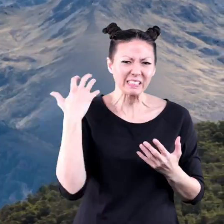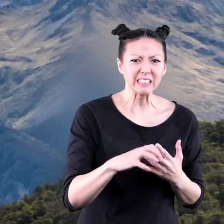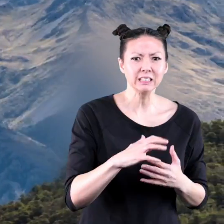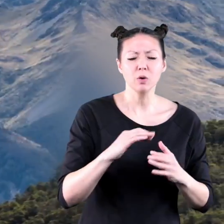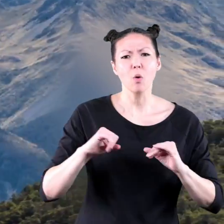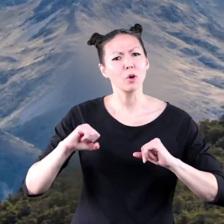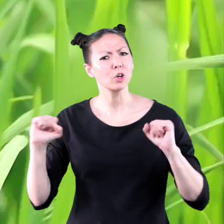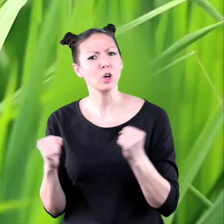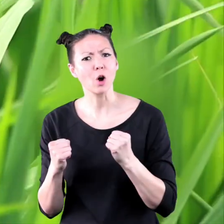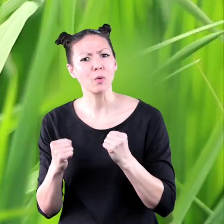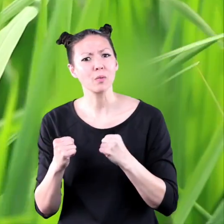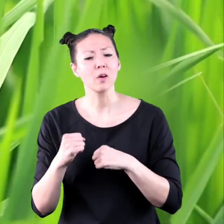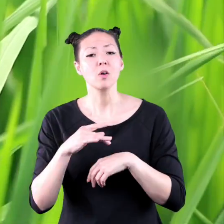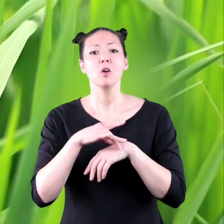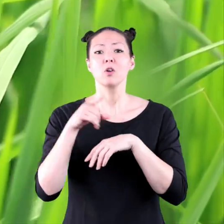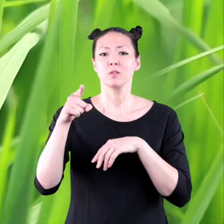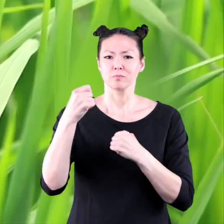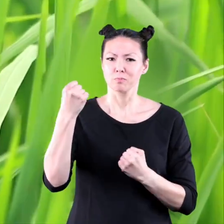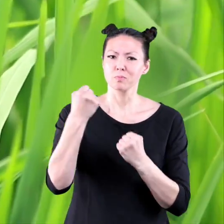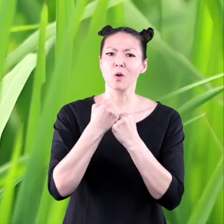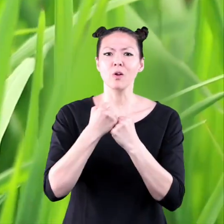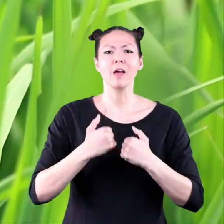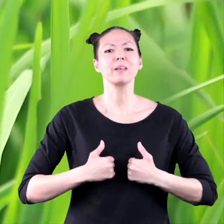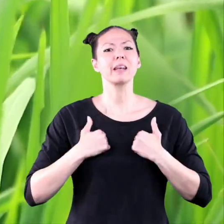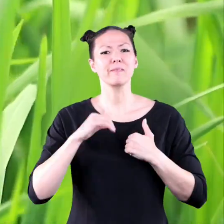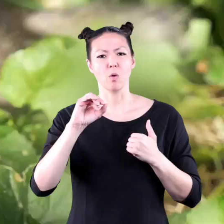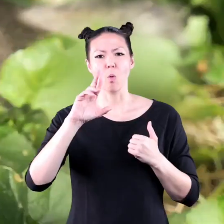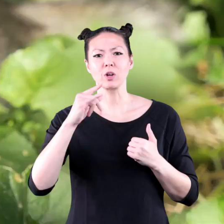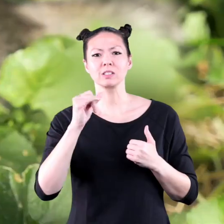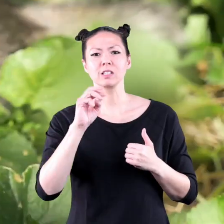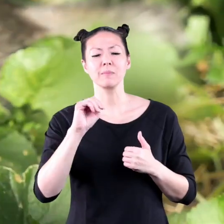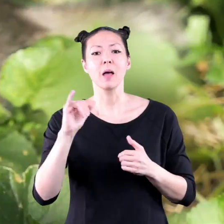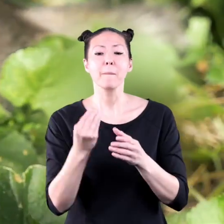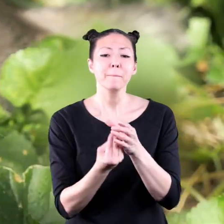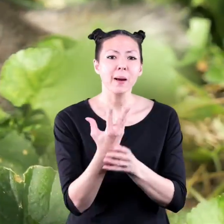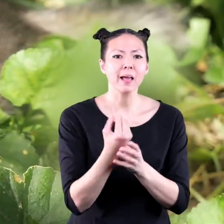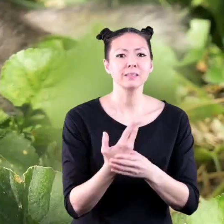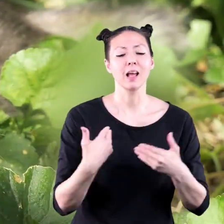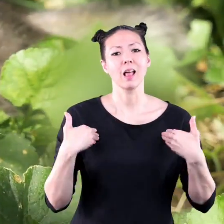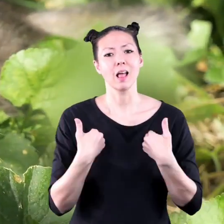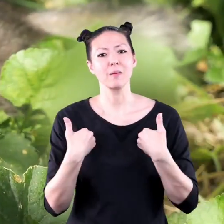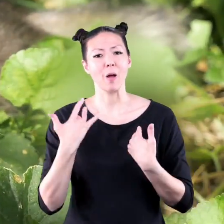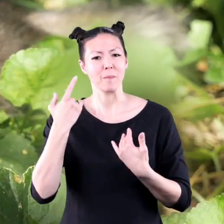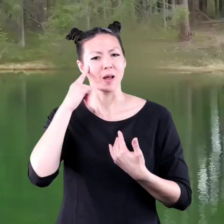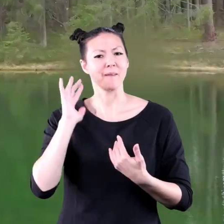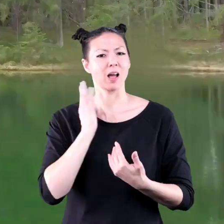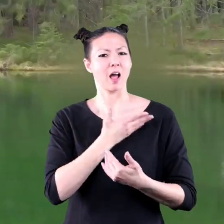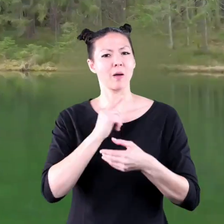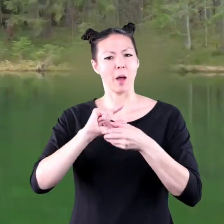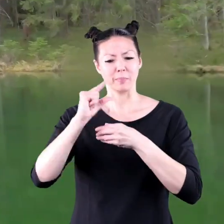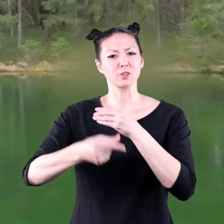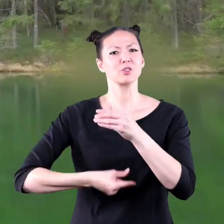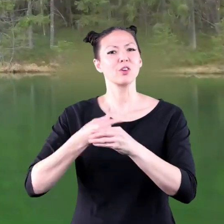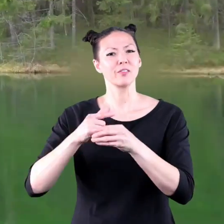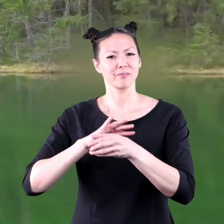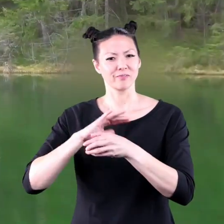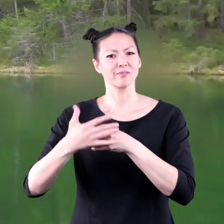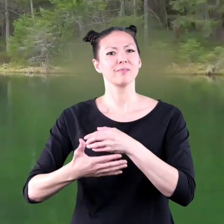earth can support living organisms like plants and animals because of our atmosphere and